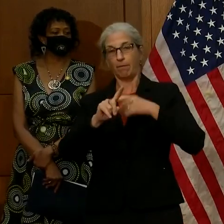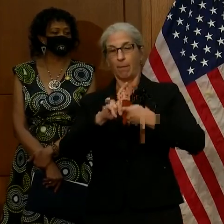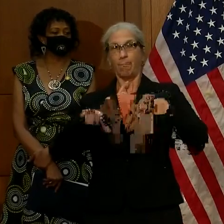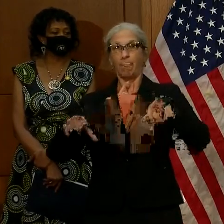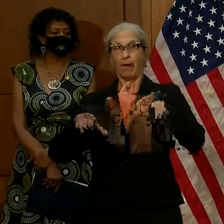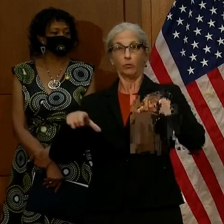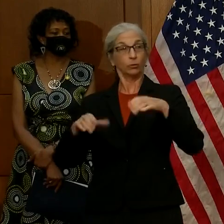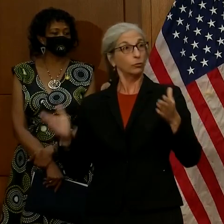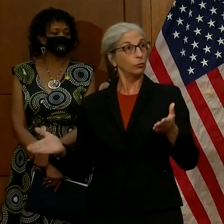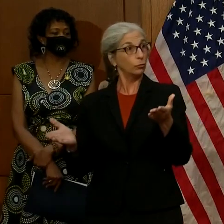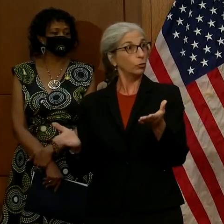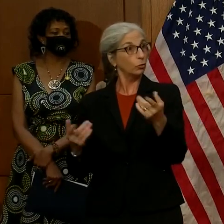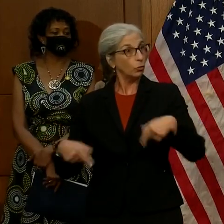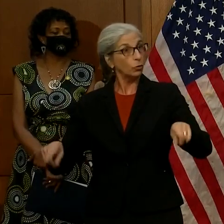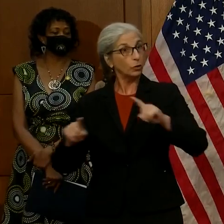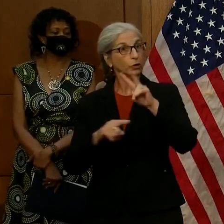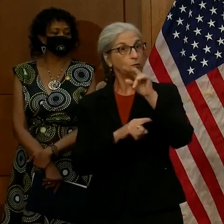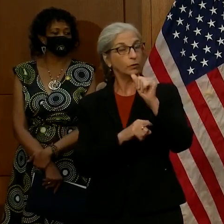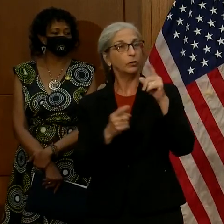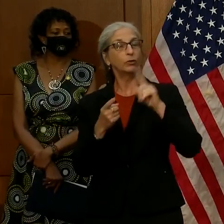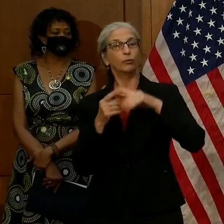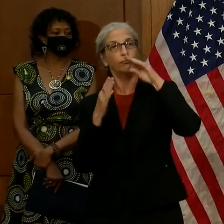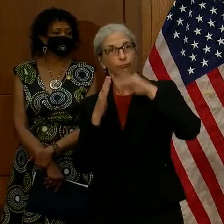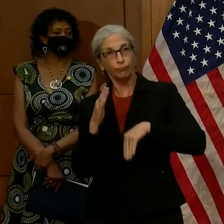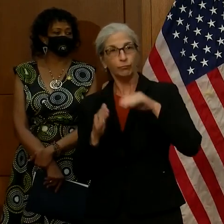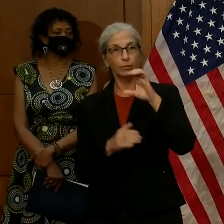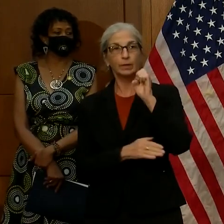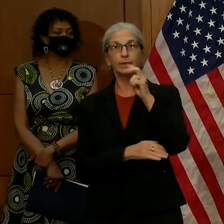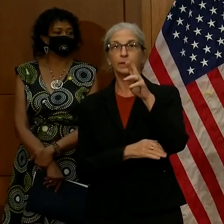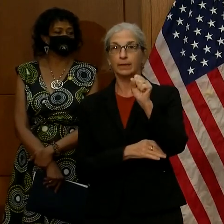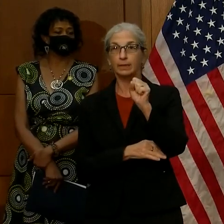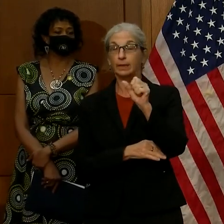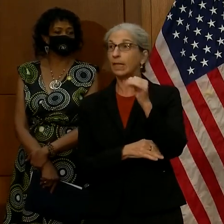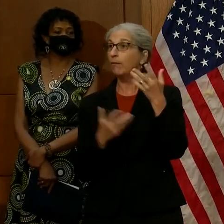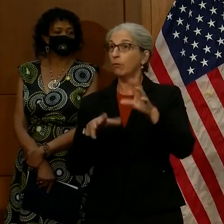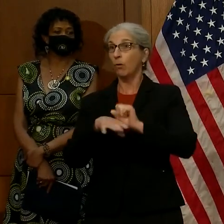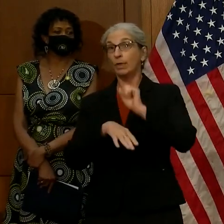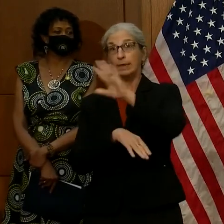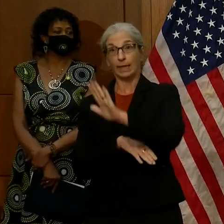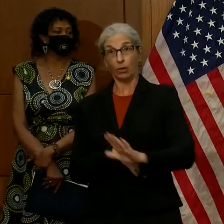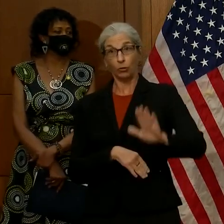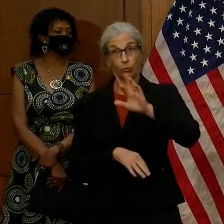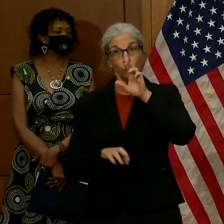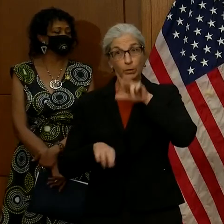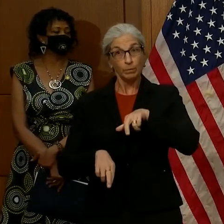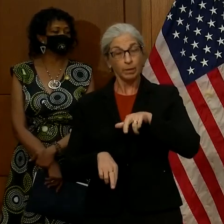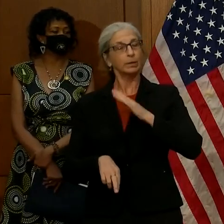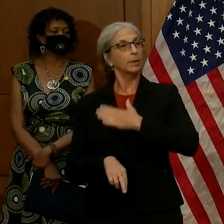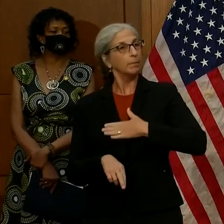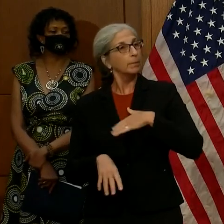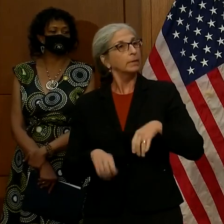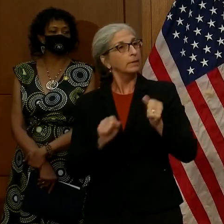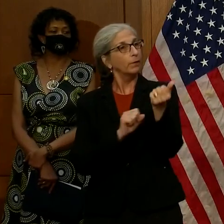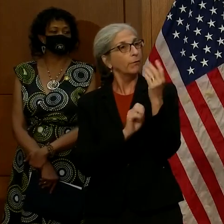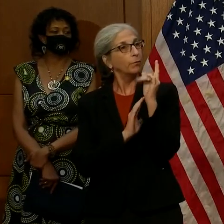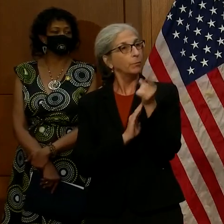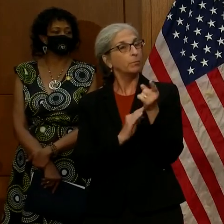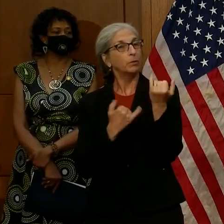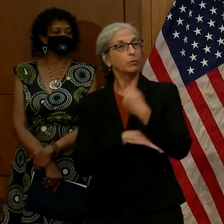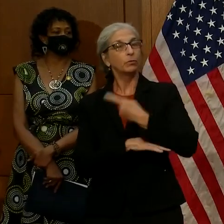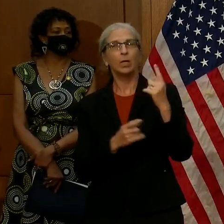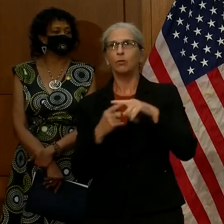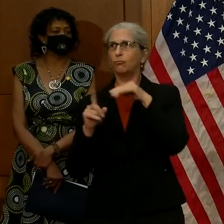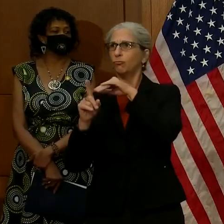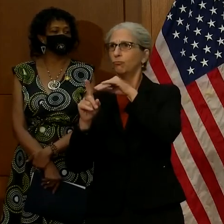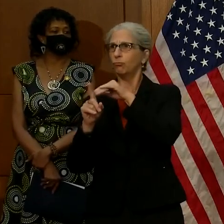take a few minutes and complete their census. Or, if you've already submitted your own responses, please take a few minutes today and reach out to your